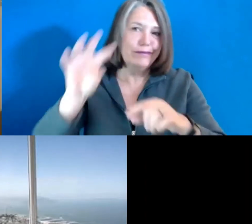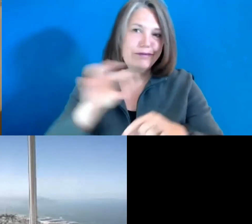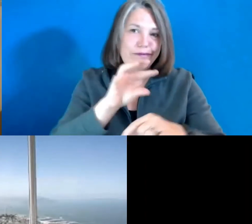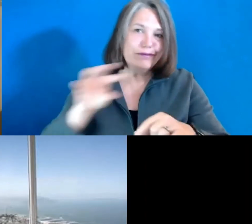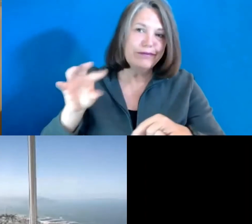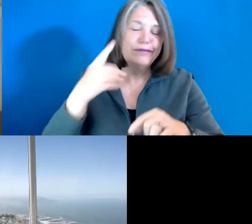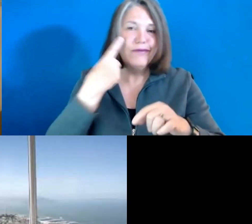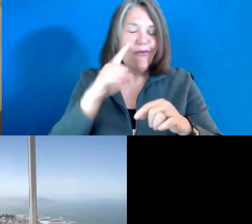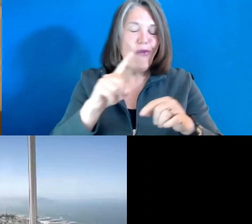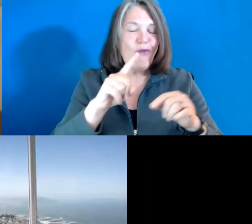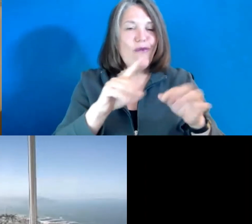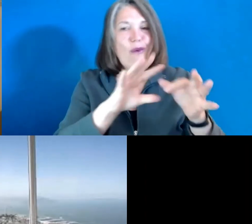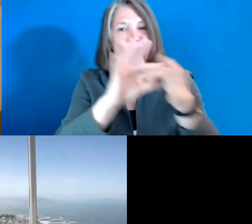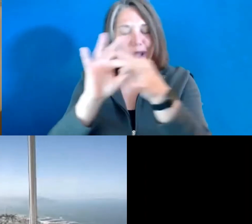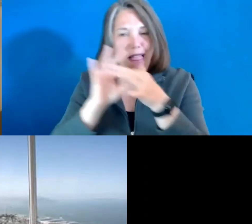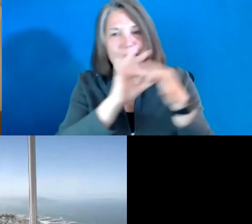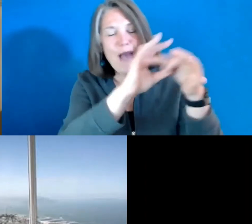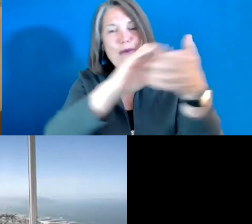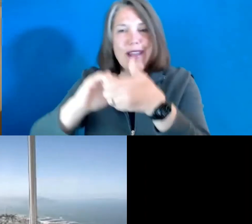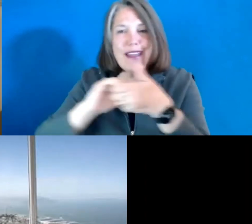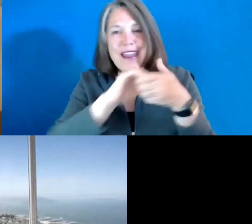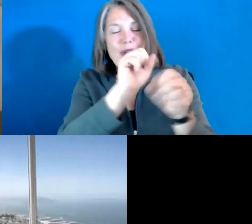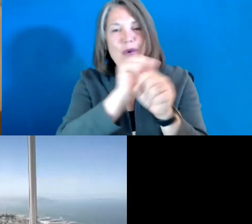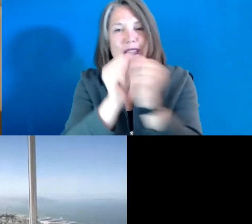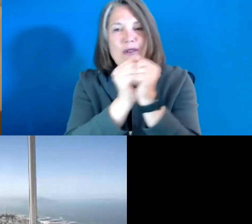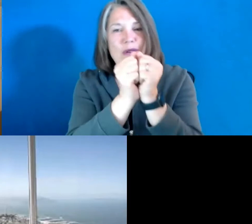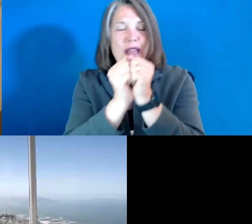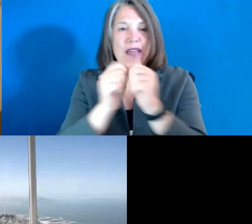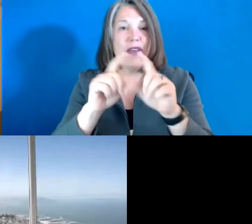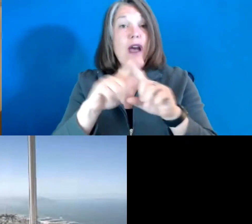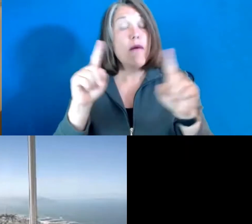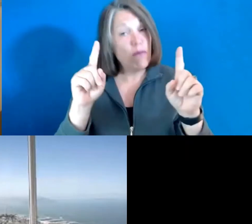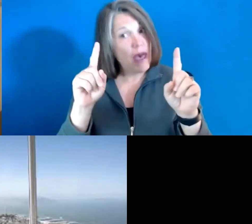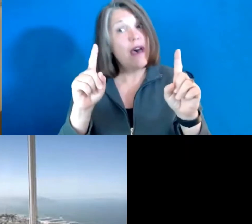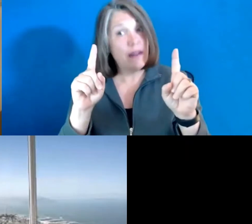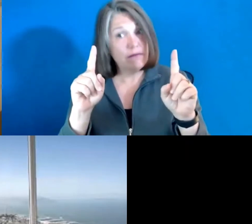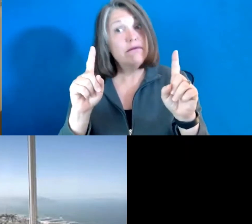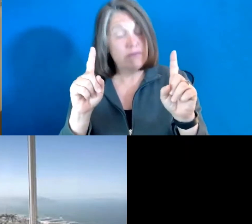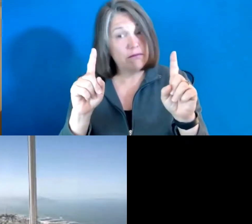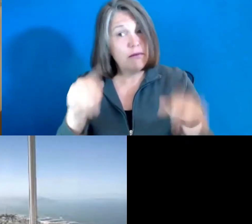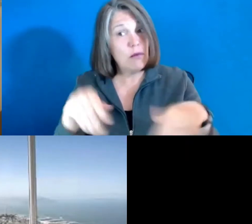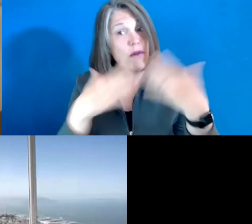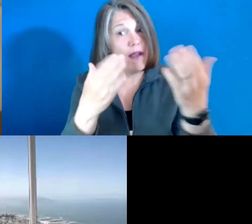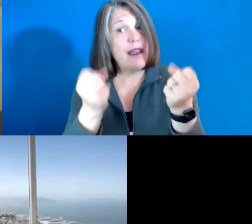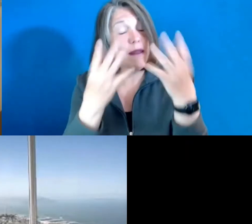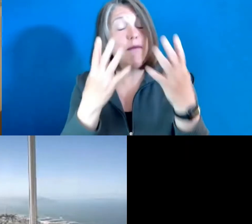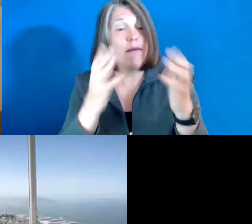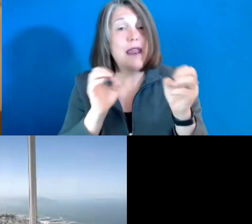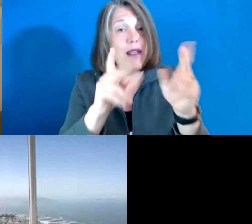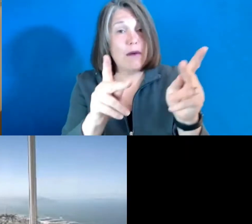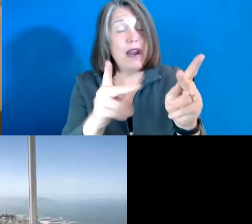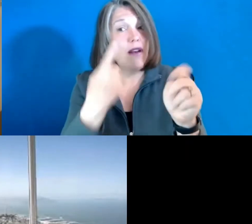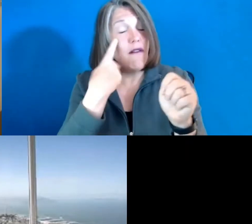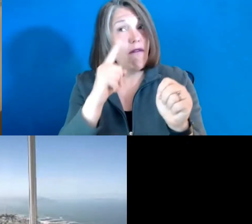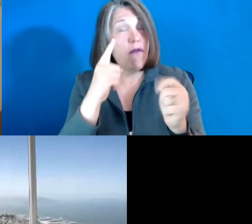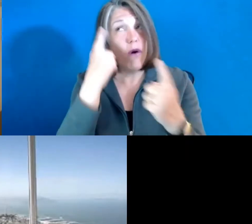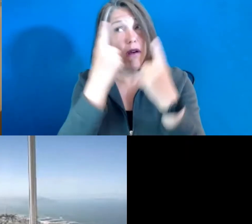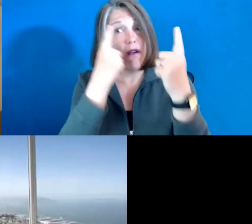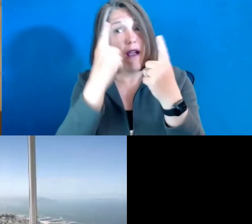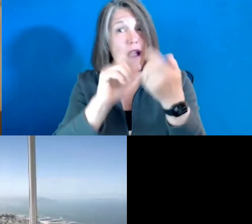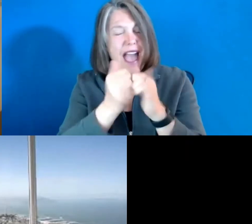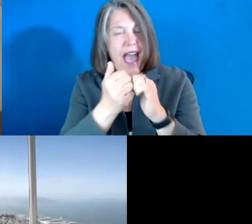together, though it has had many opportunities for thinking through how we can together